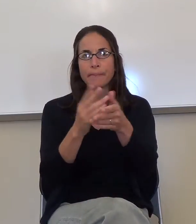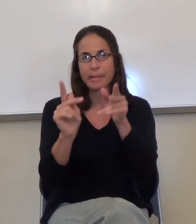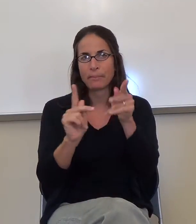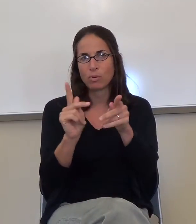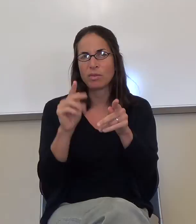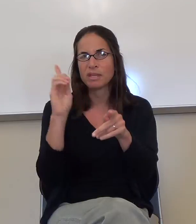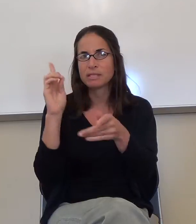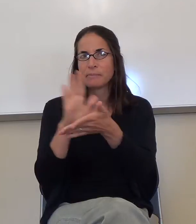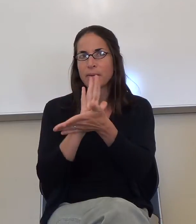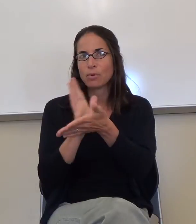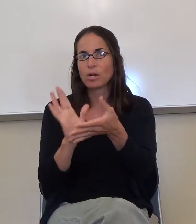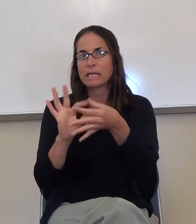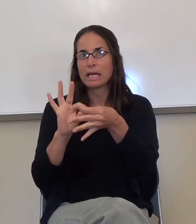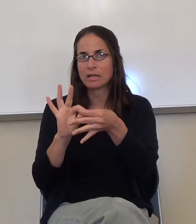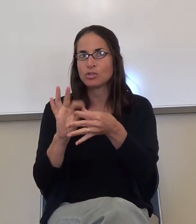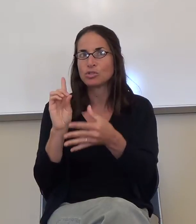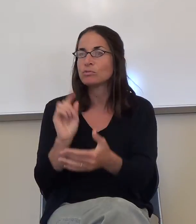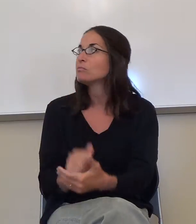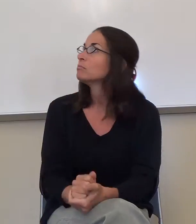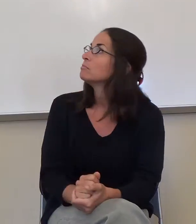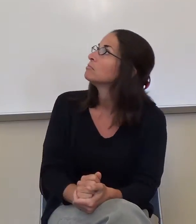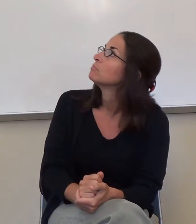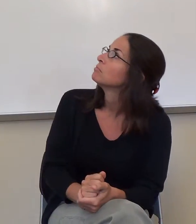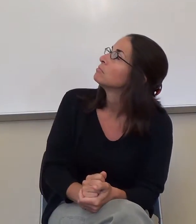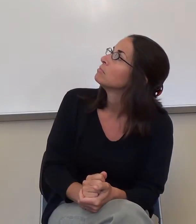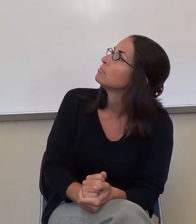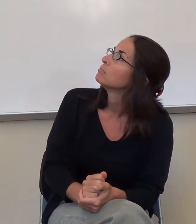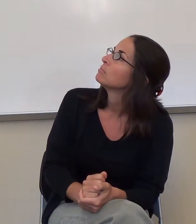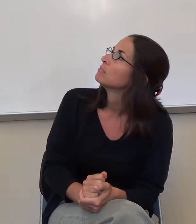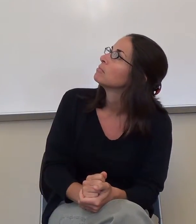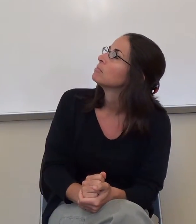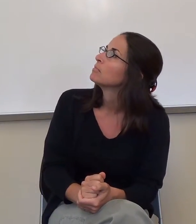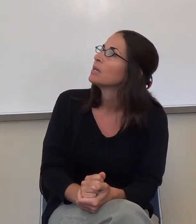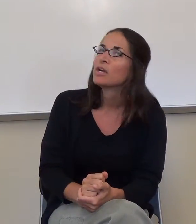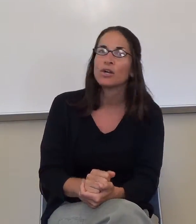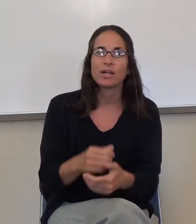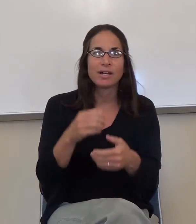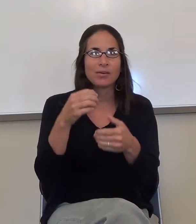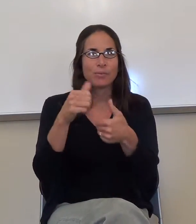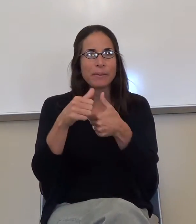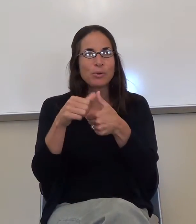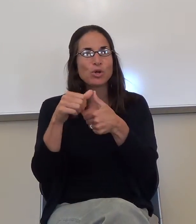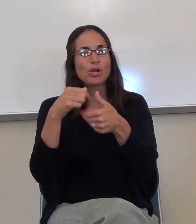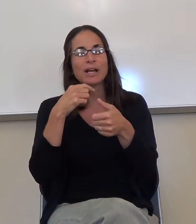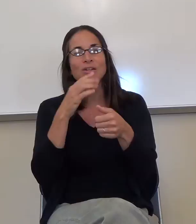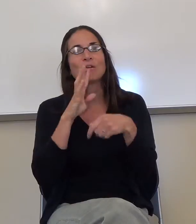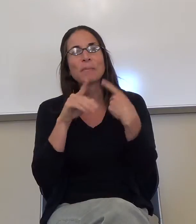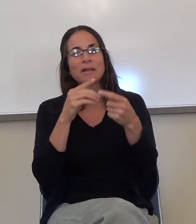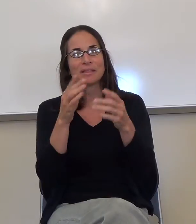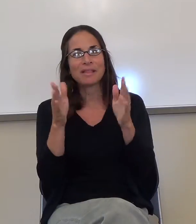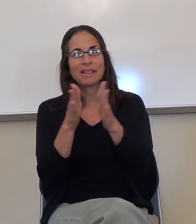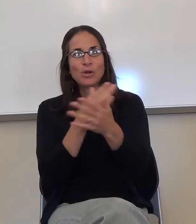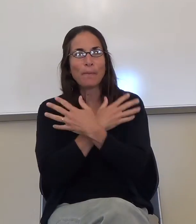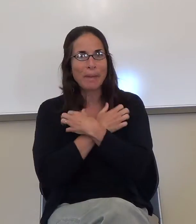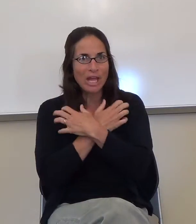I, the little bear, remember the little bear, and I said that I usually don't do that.